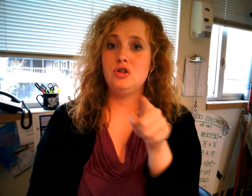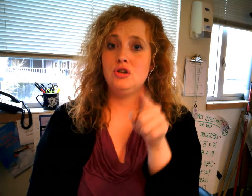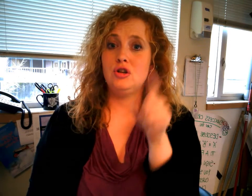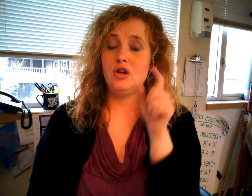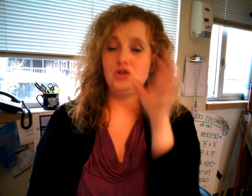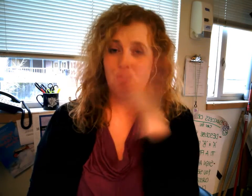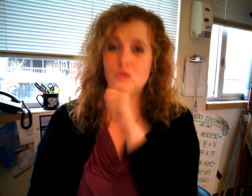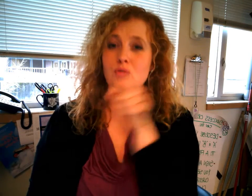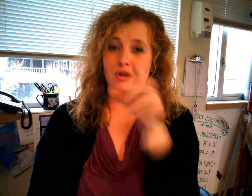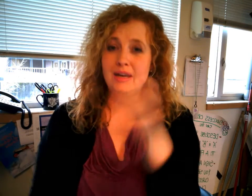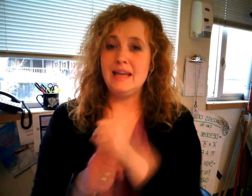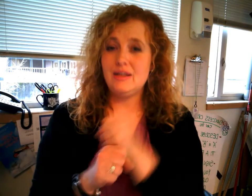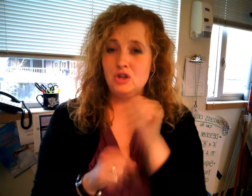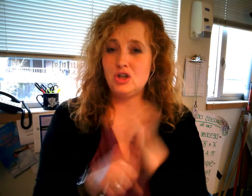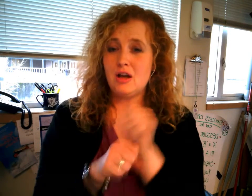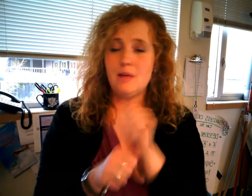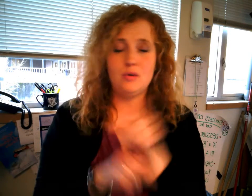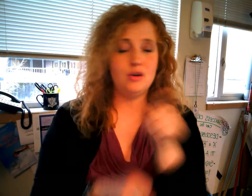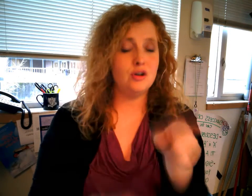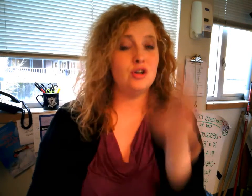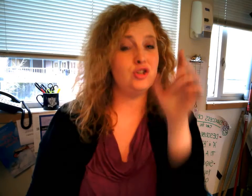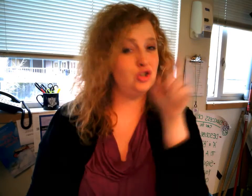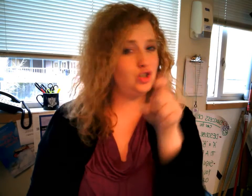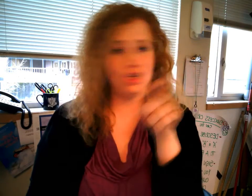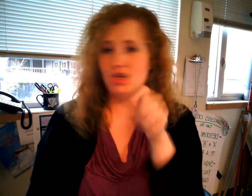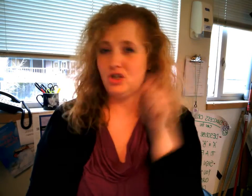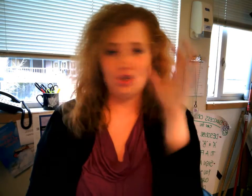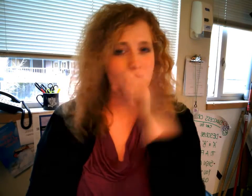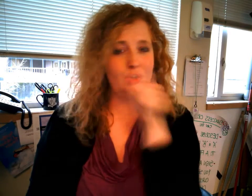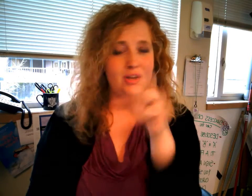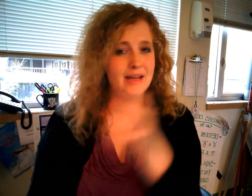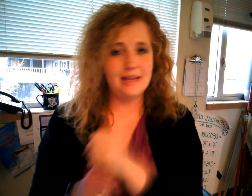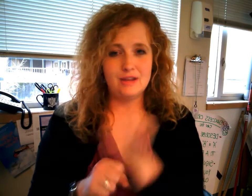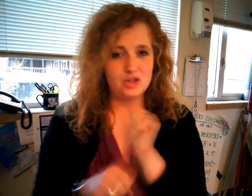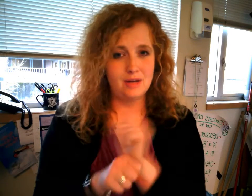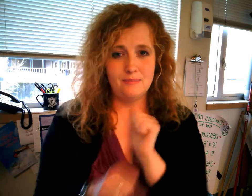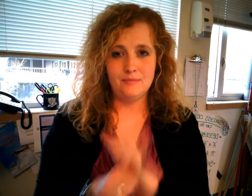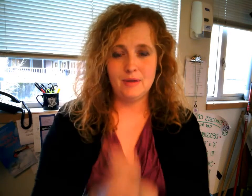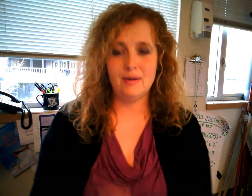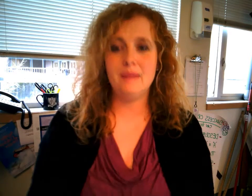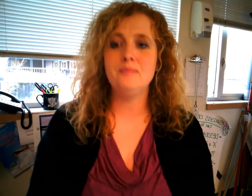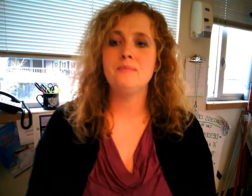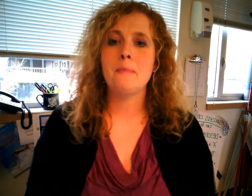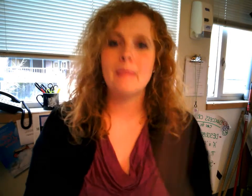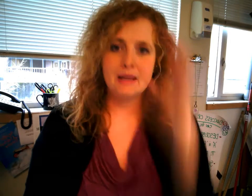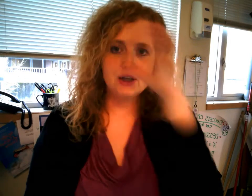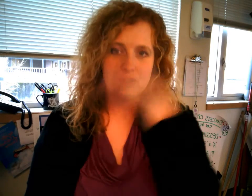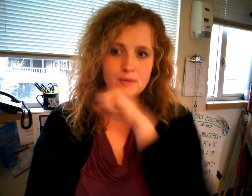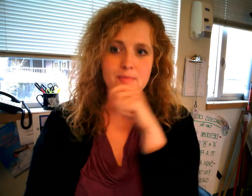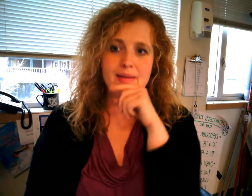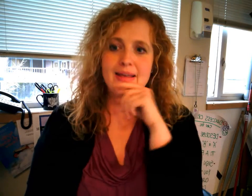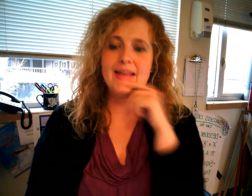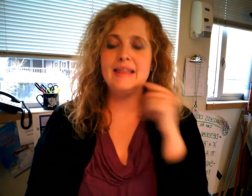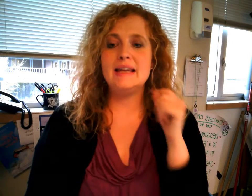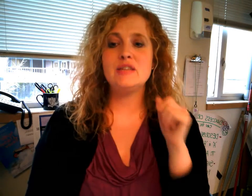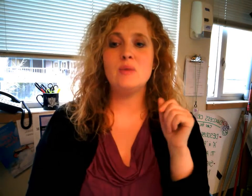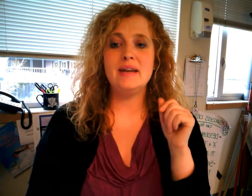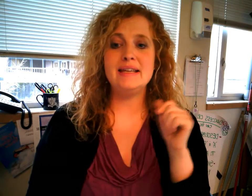assume you're gonna get the job or you're gonna shouldn't assume you're gonna get the job okay assume the next one is